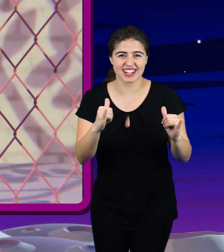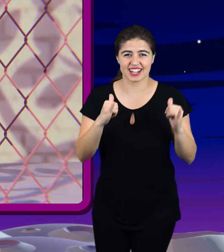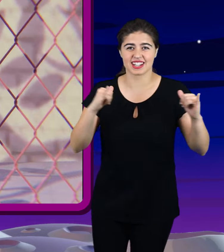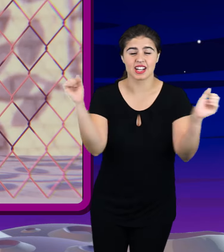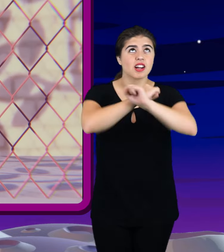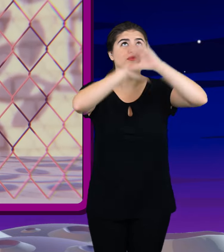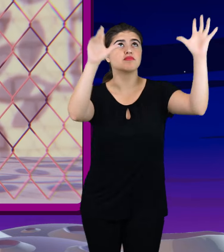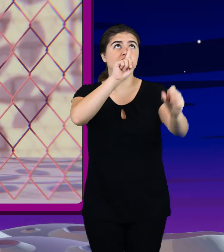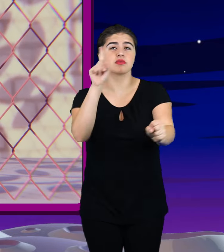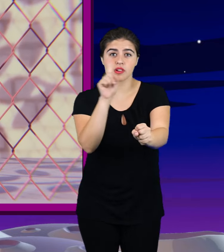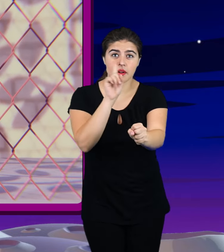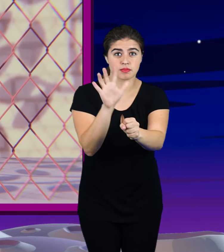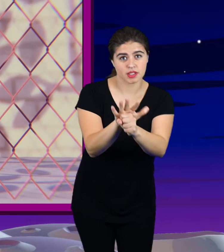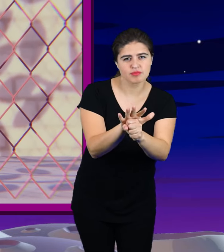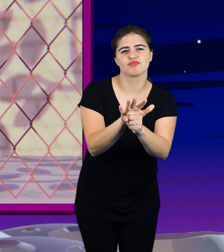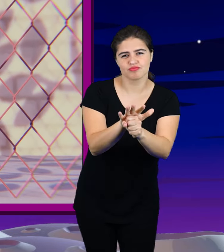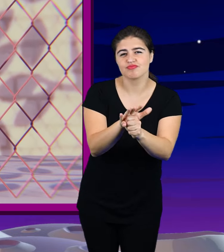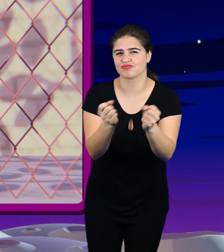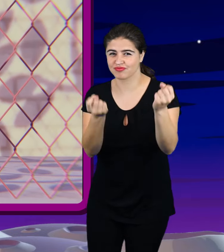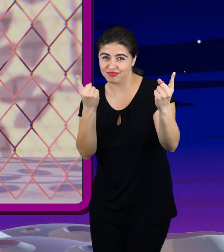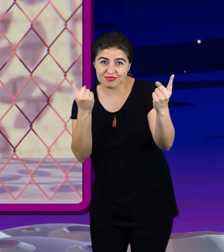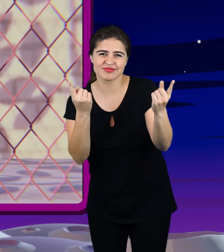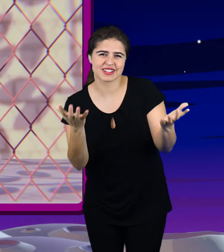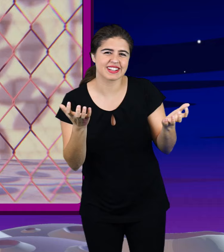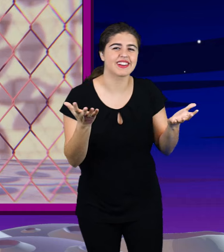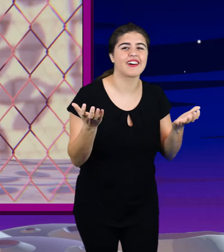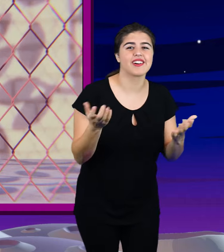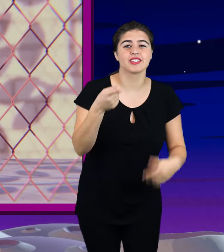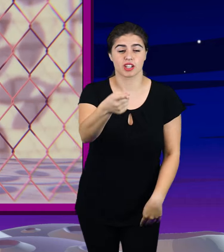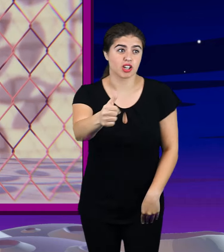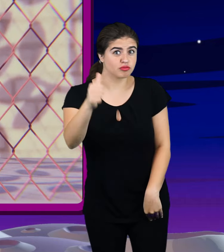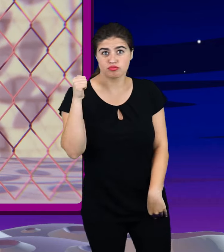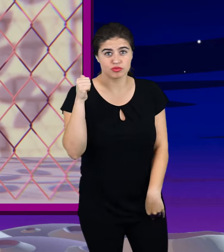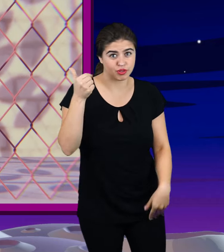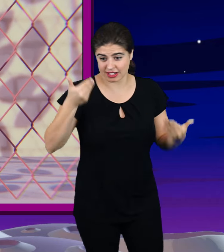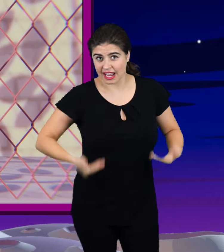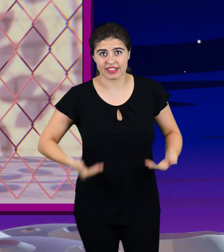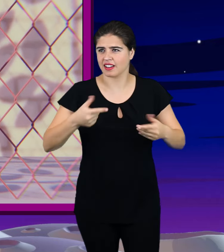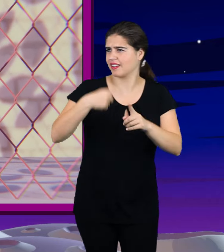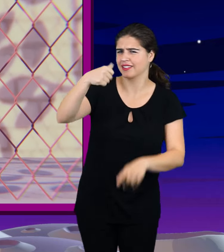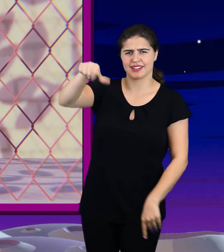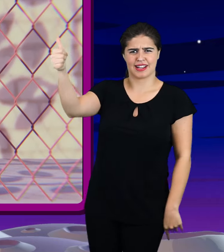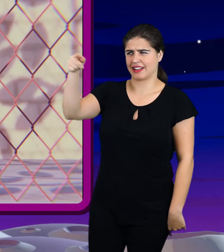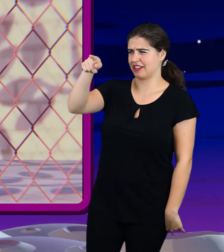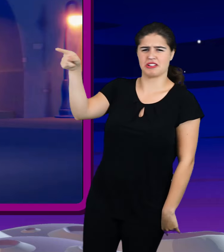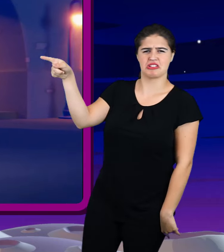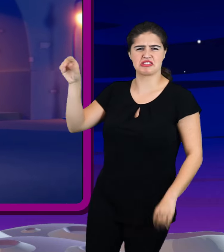A full commitment's what I'm thinking of You wouldn't get this from any other